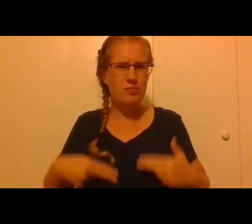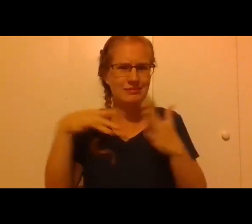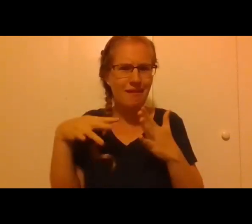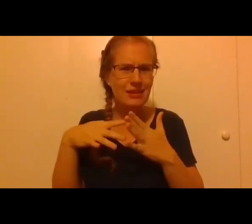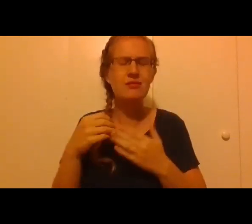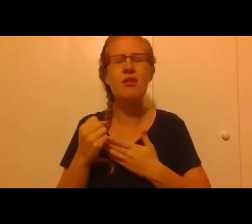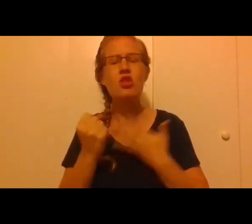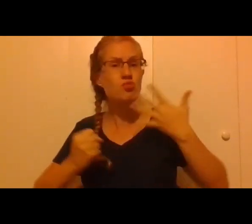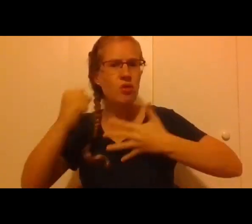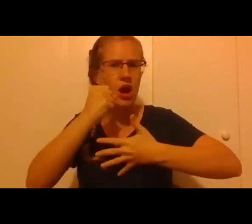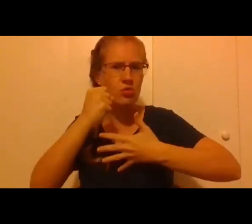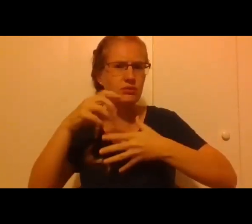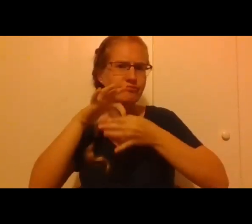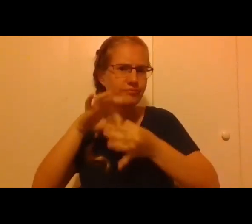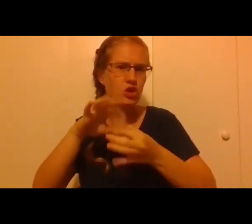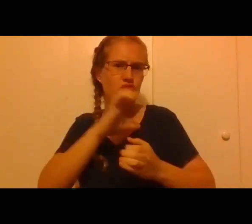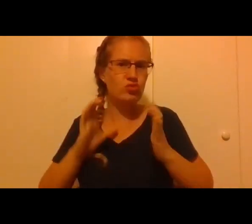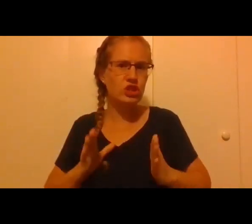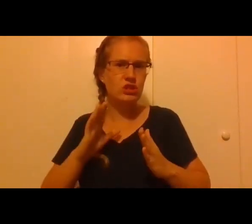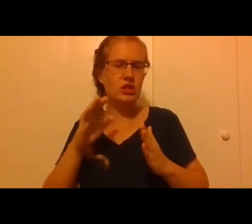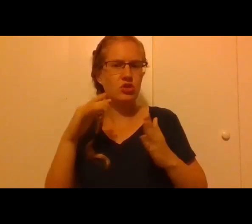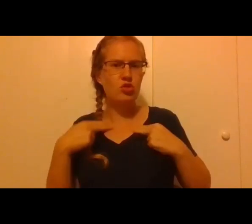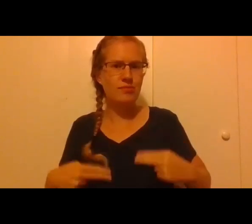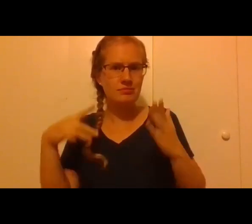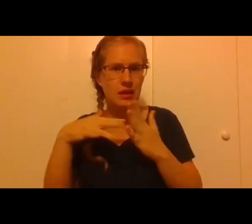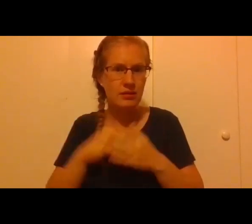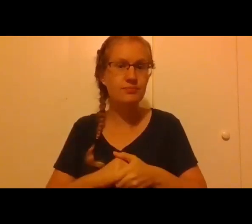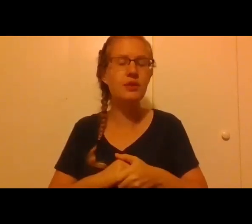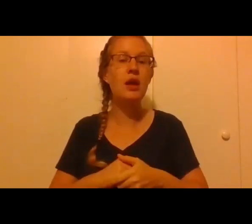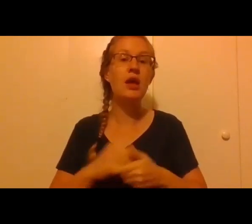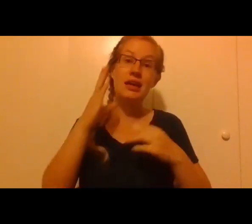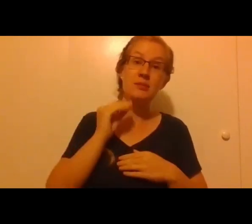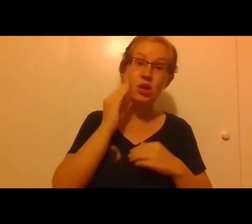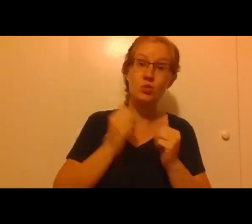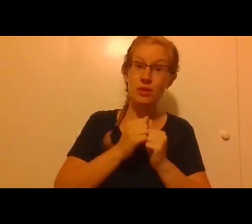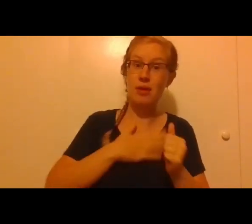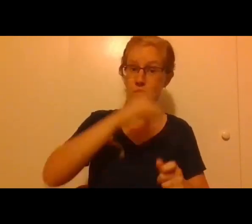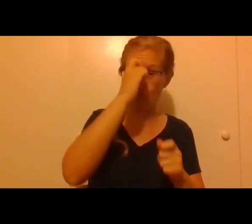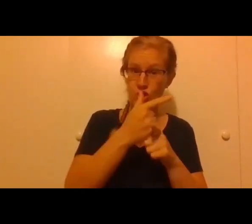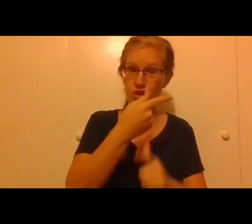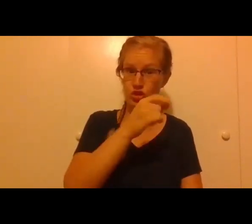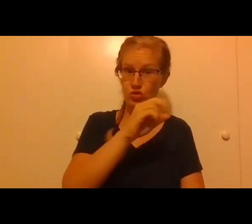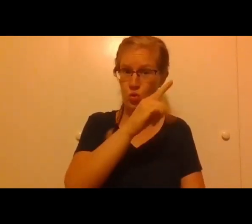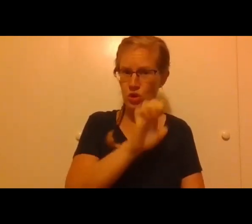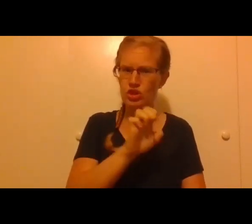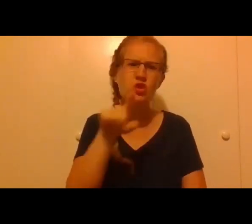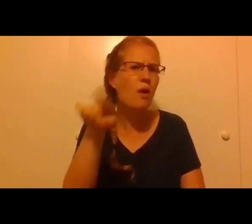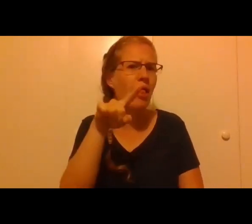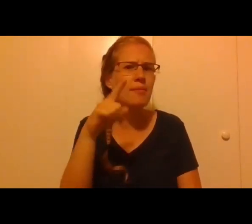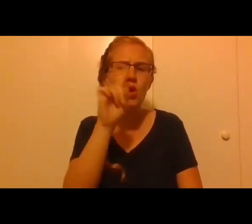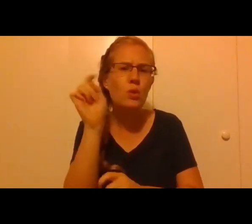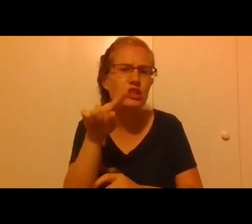that are part of Christian anthropology. I'll be using, of course, the experience with my brother George. You may have questions that are